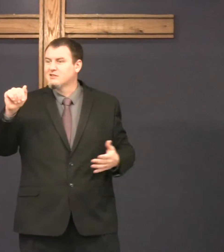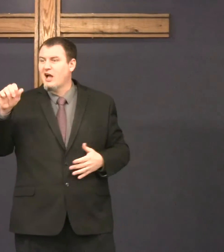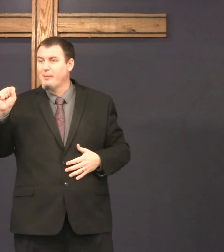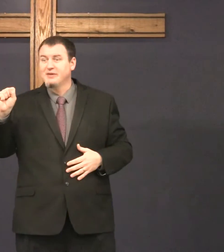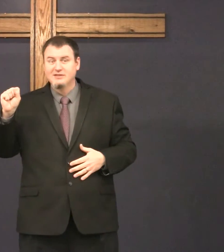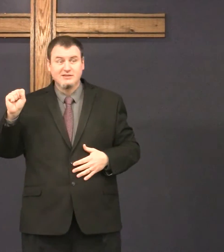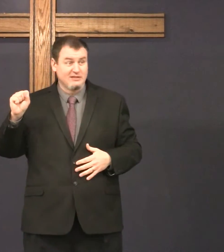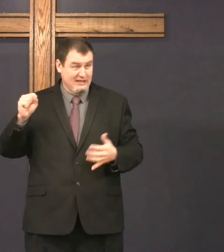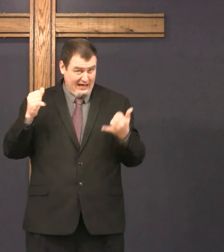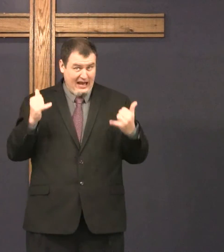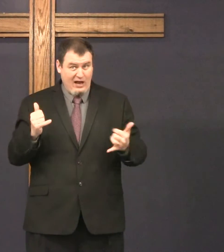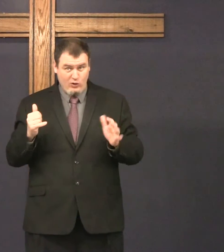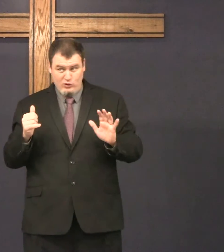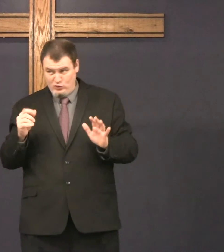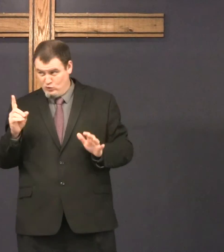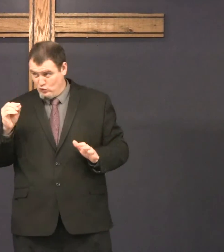His name Thomas. Now,